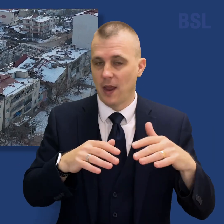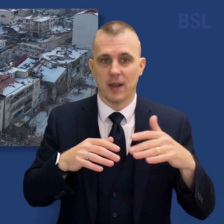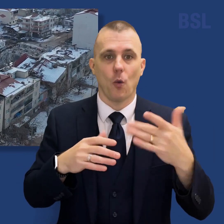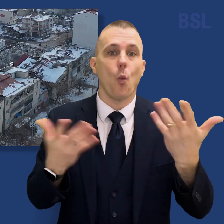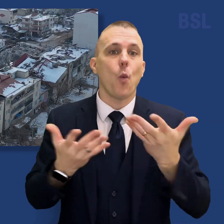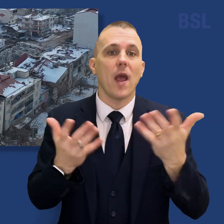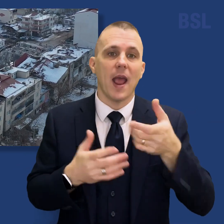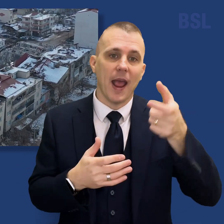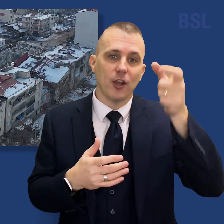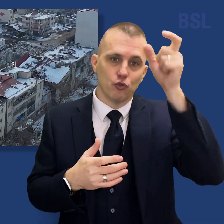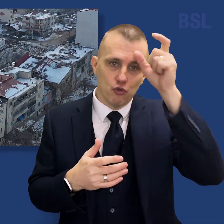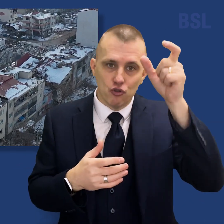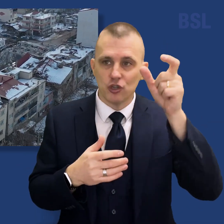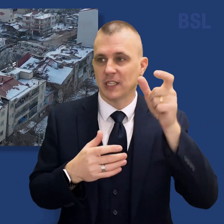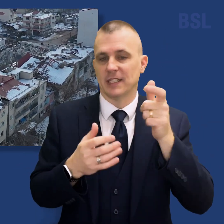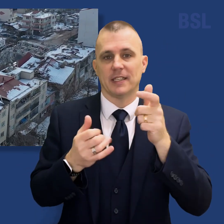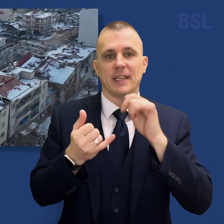of lives in Turkey and Syria.